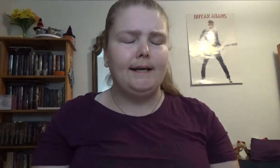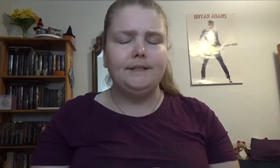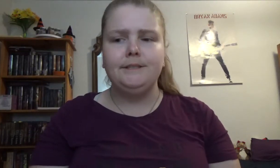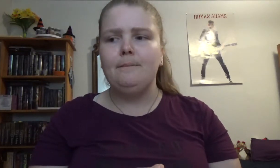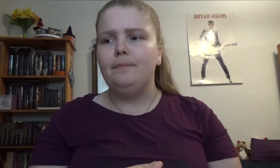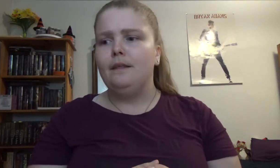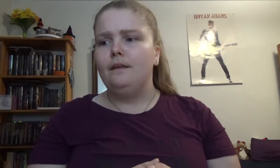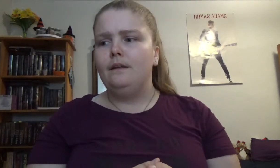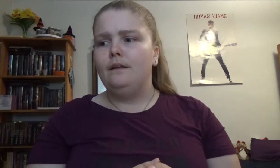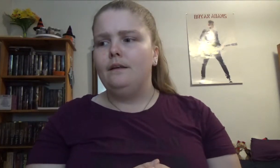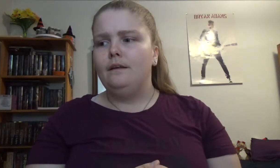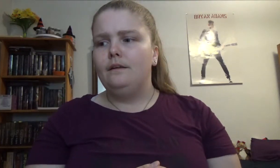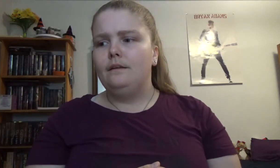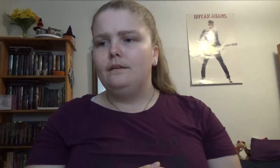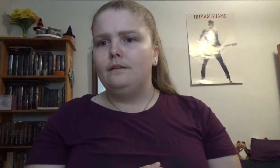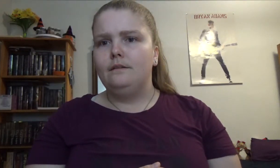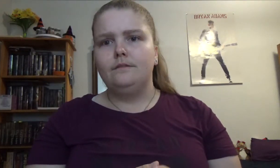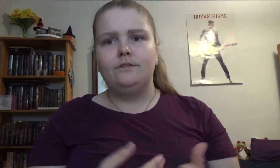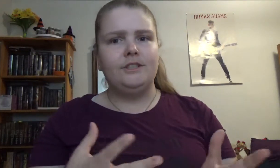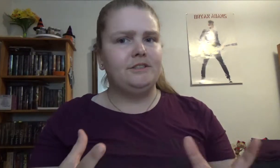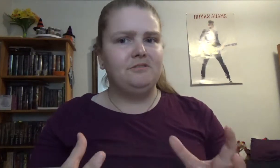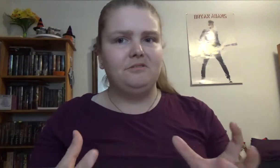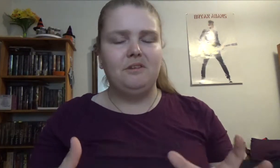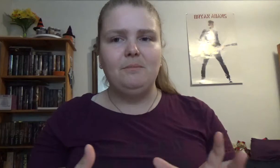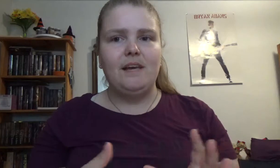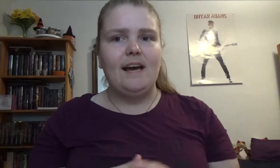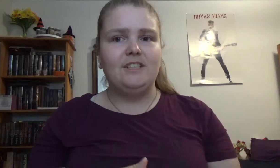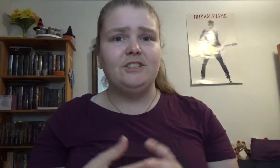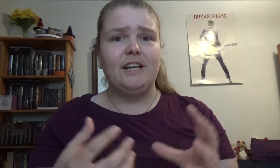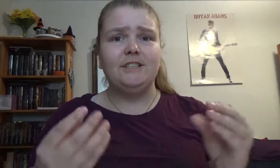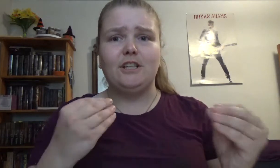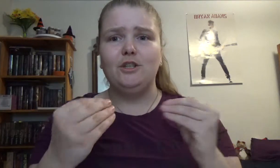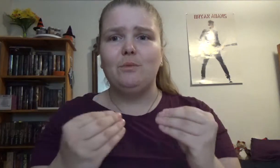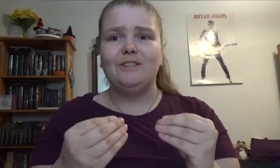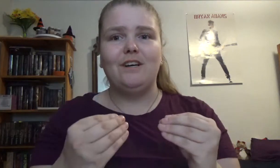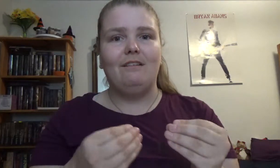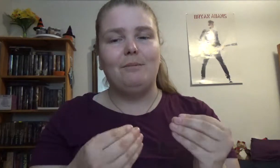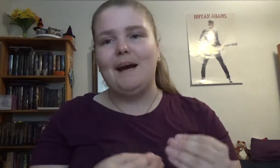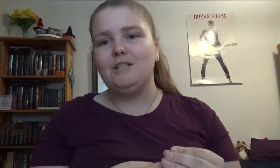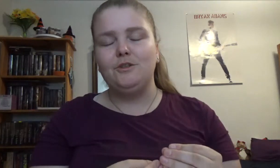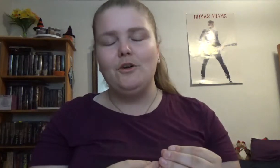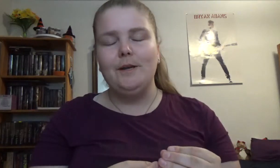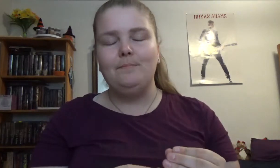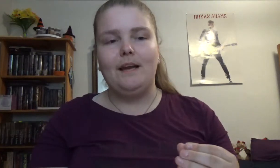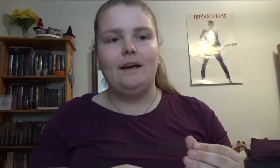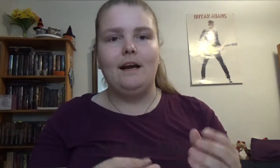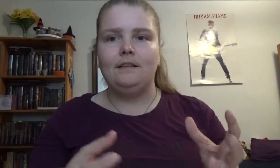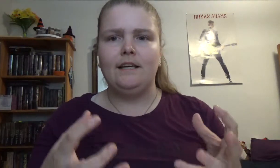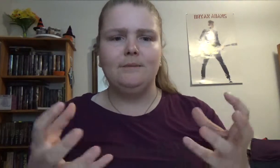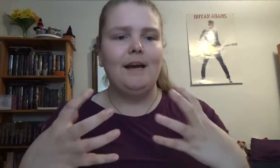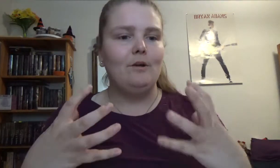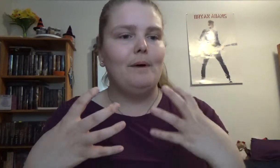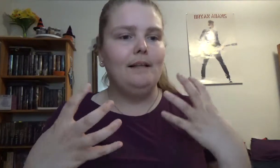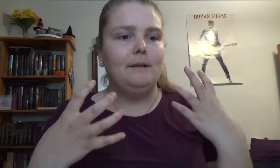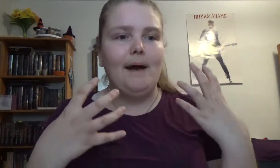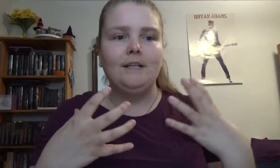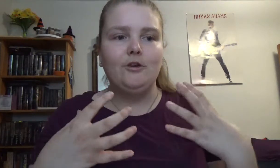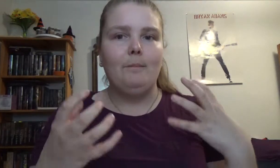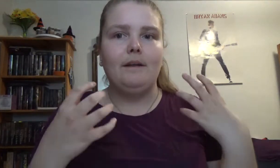just give me that exercise not too much of the backstory I like to me I don't mind the backstory but